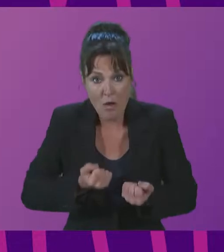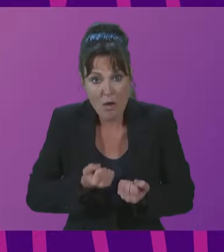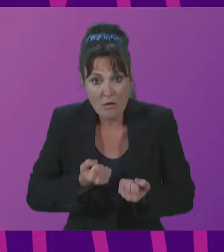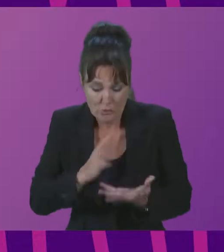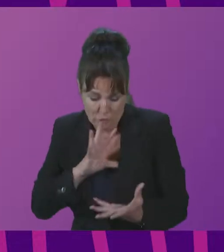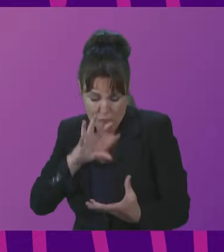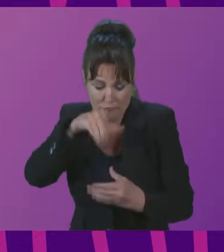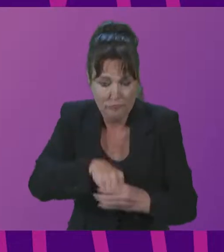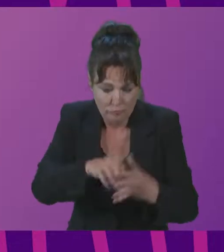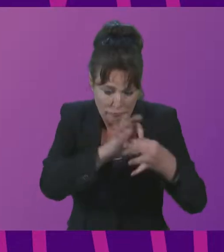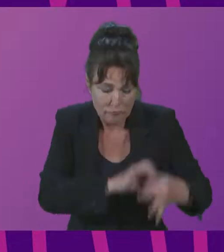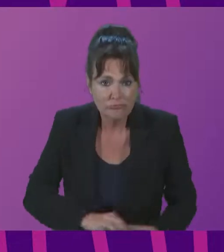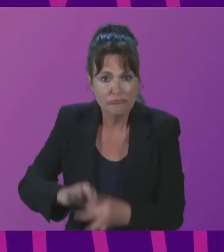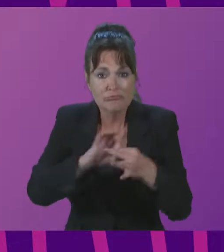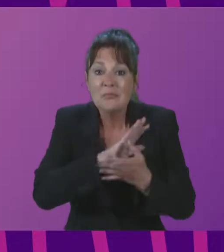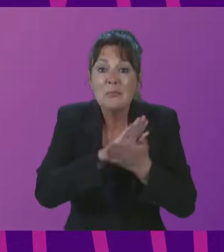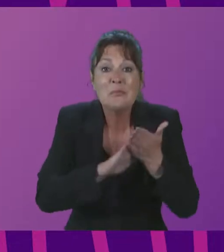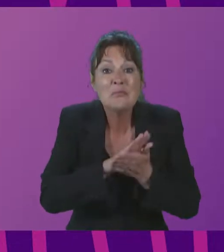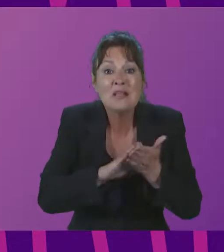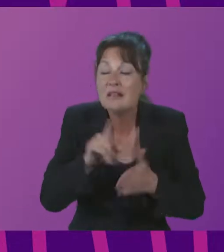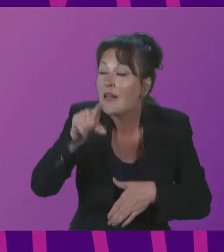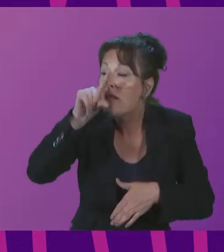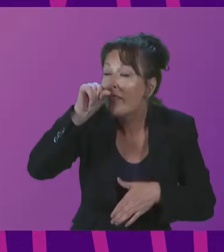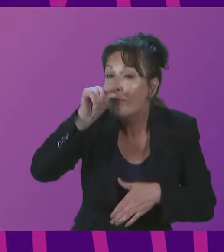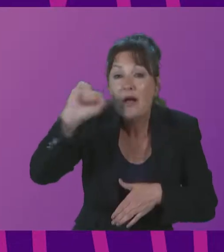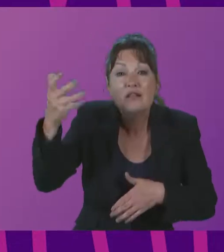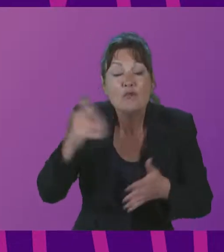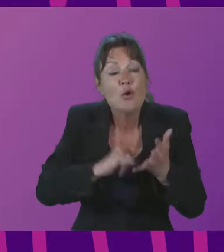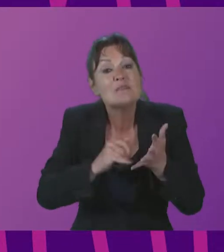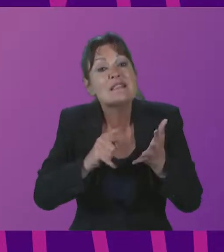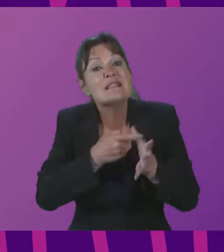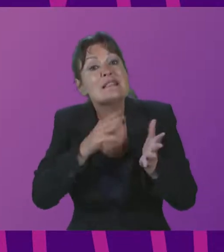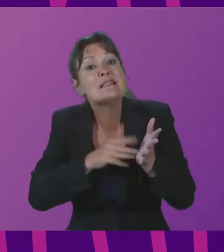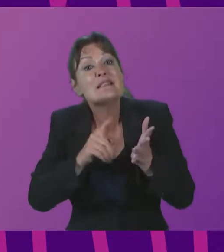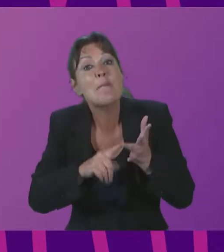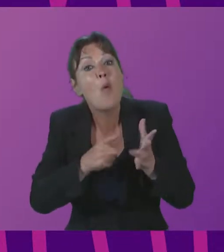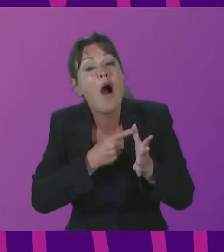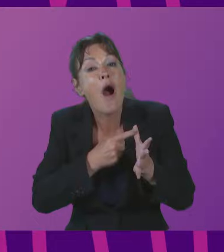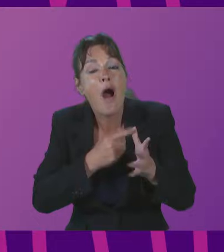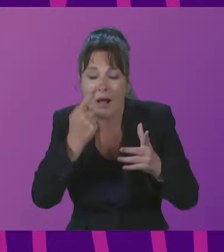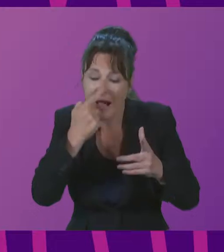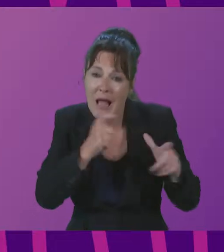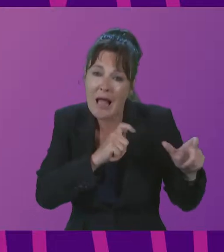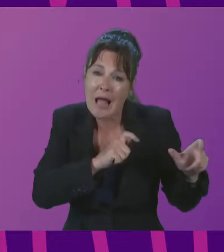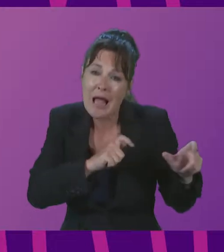And that Samoan birds can soar in beauty and light and not with videotape and despair.